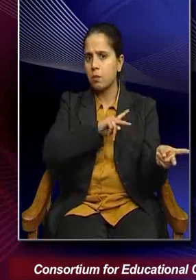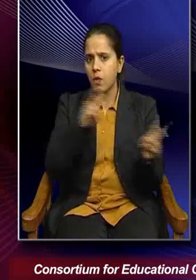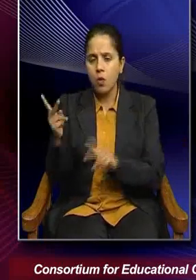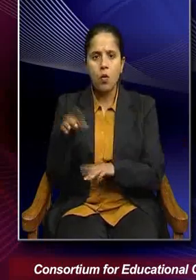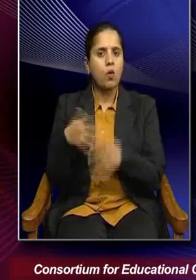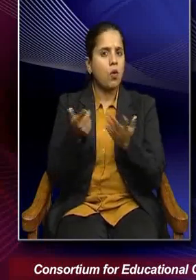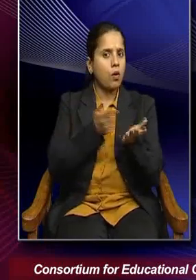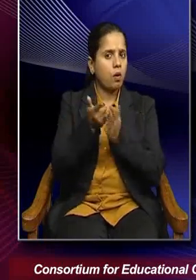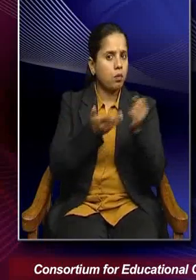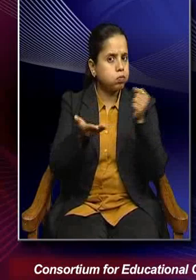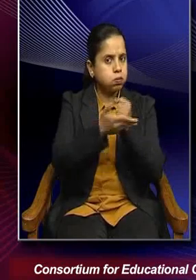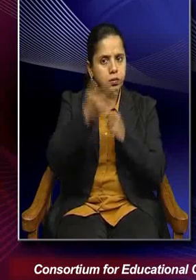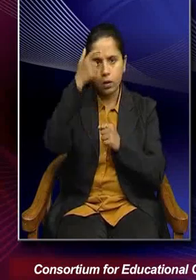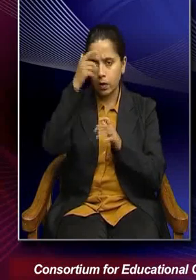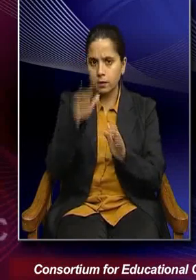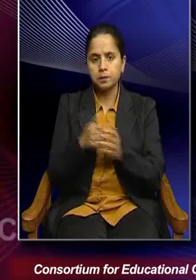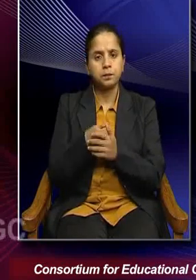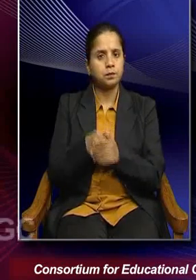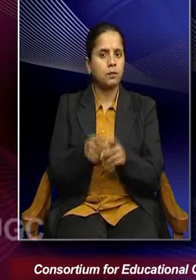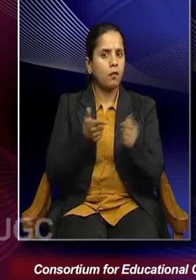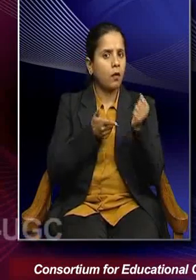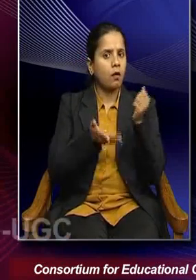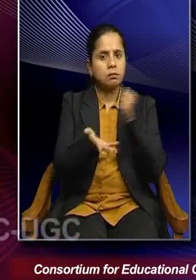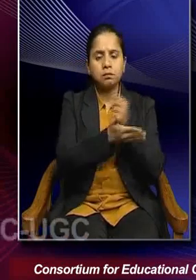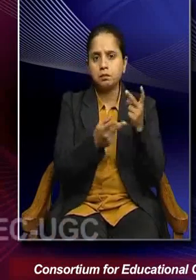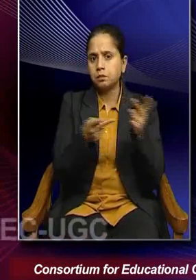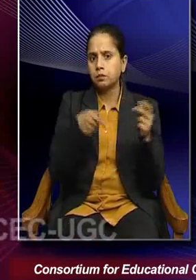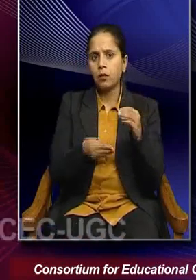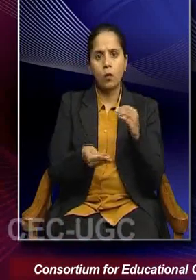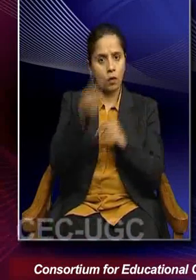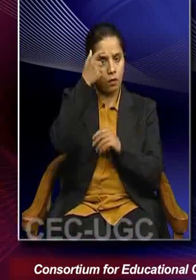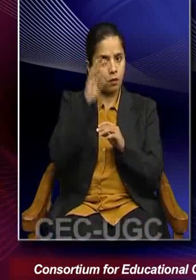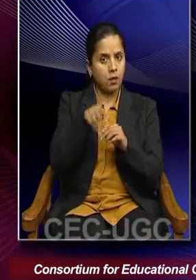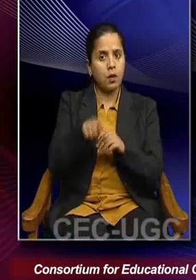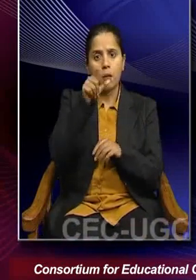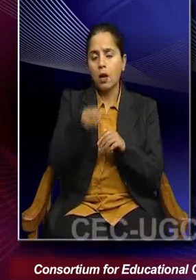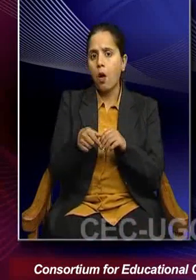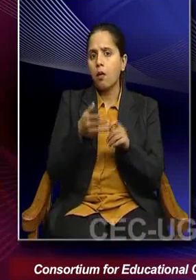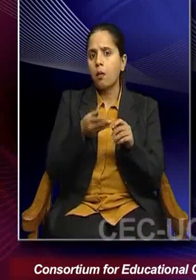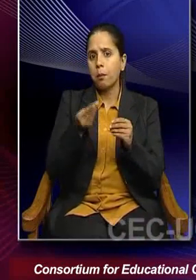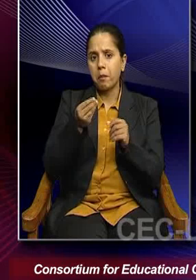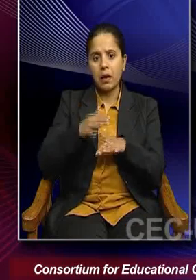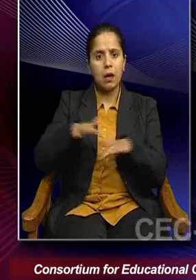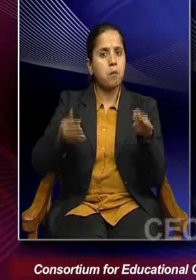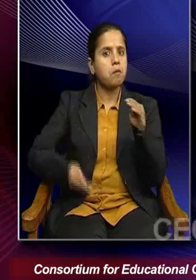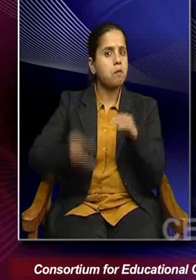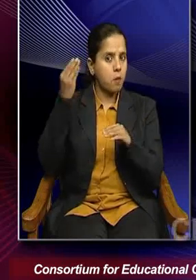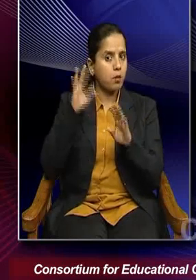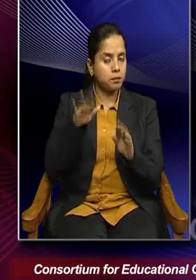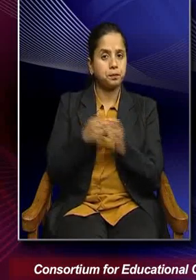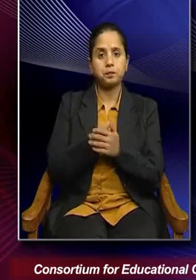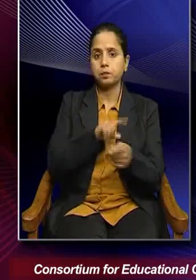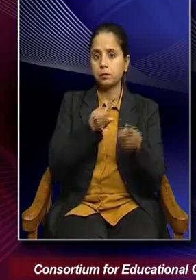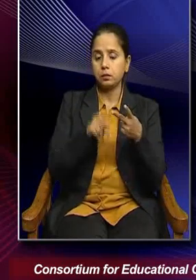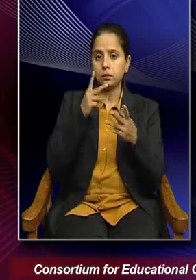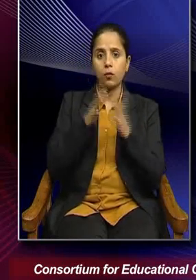and you know, also stress from grazing of animals. desertification is increasing. Furthermore, you know, there is also